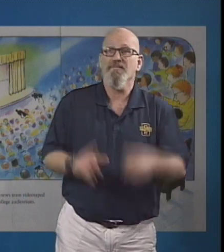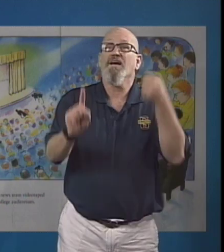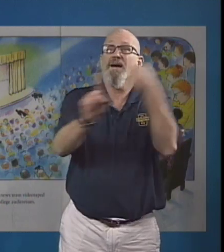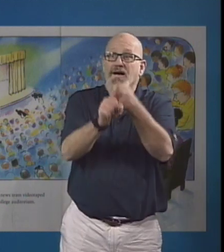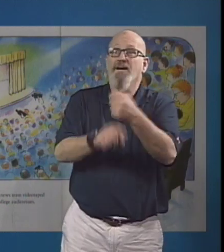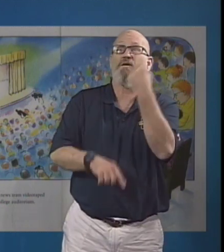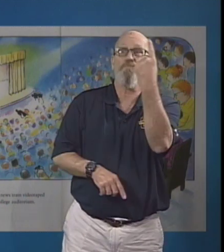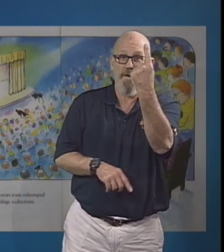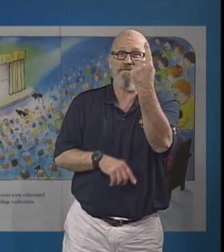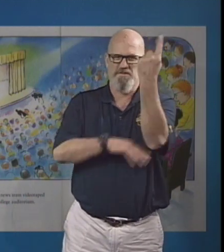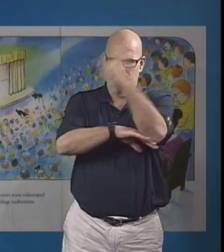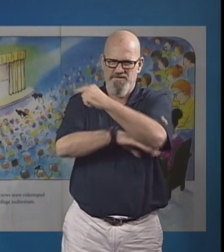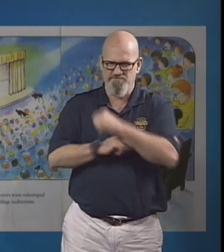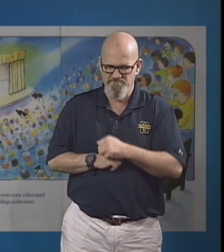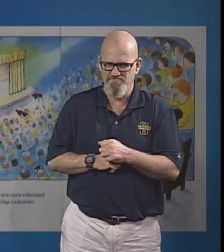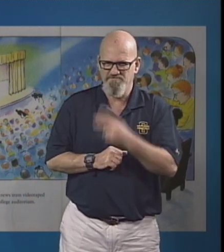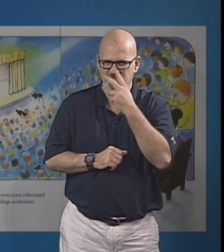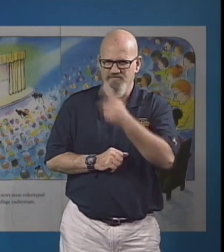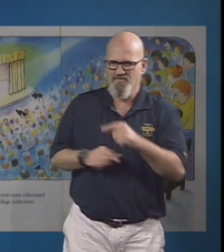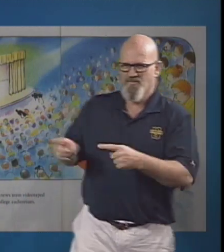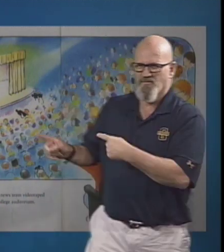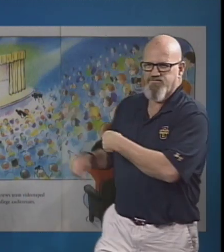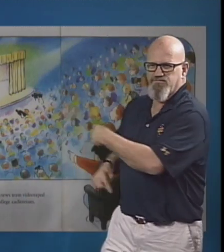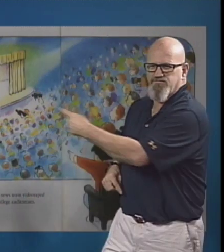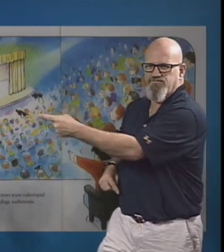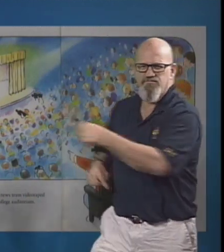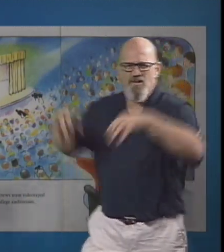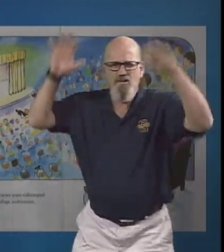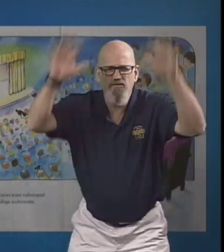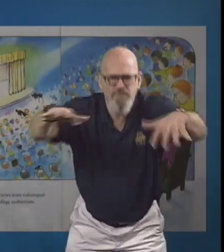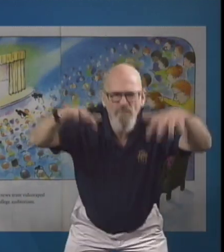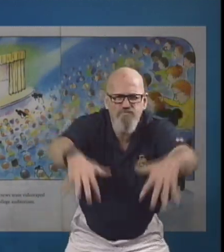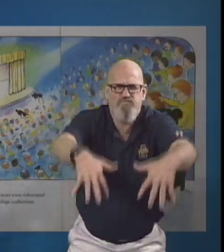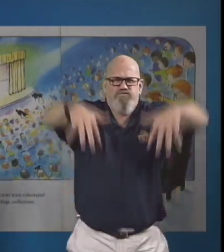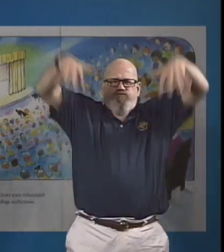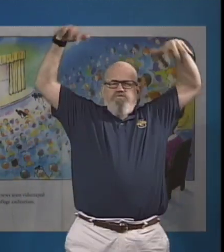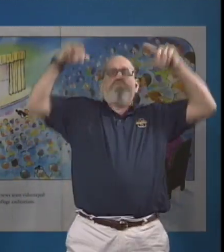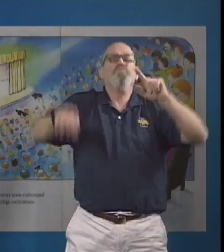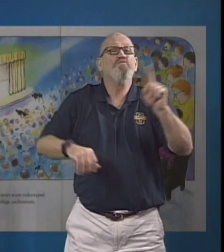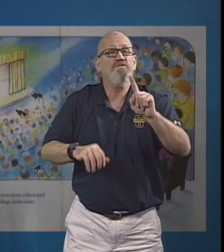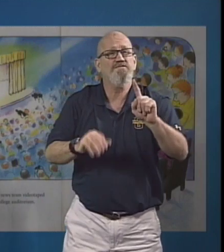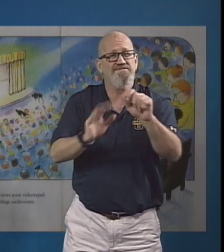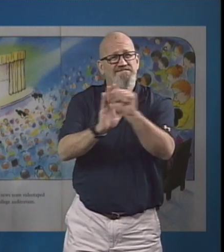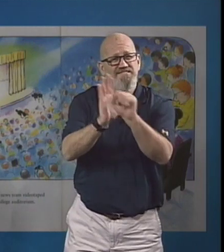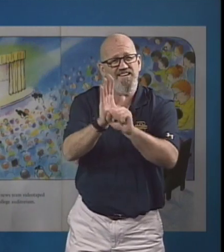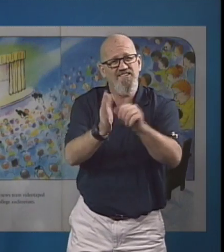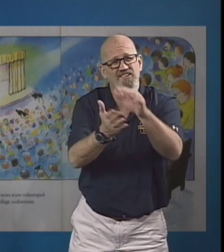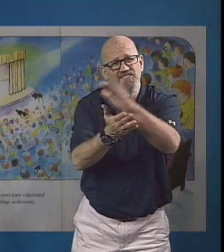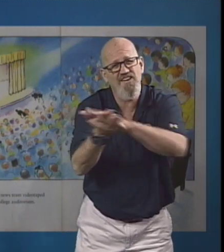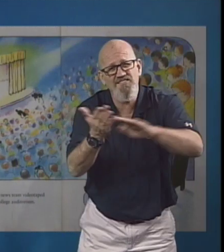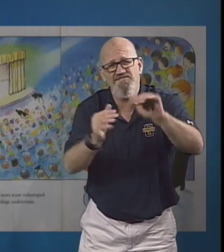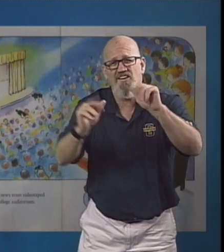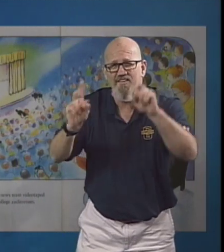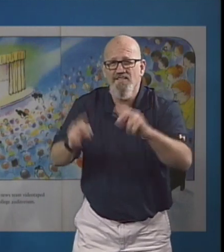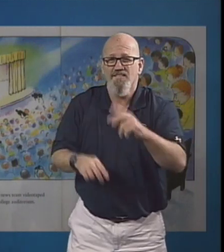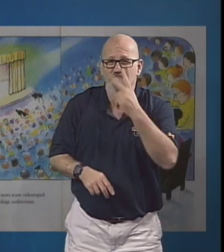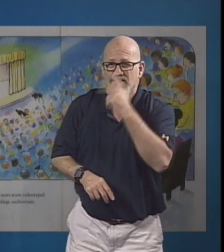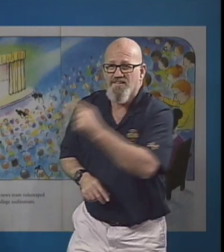Then one day, a television news team videotaped Officer